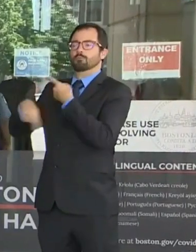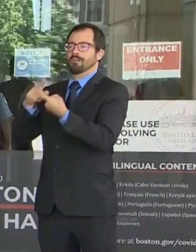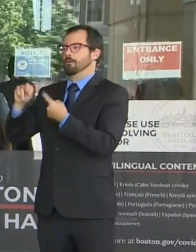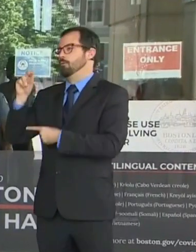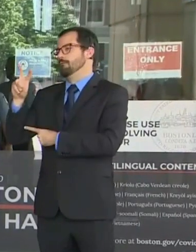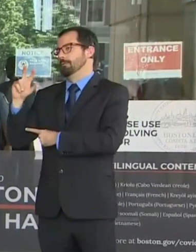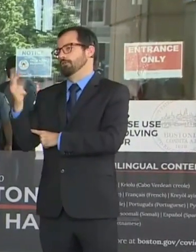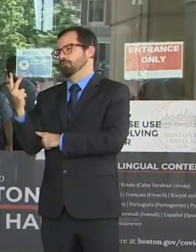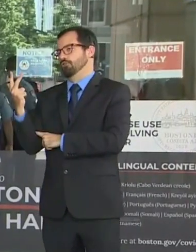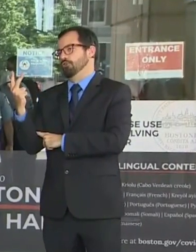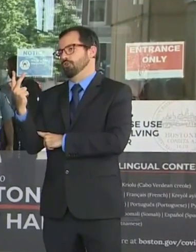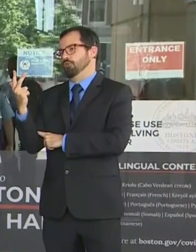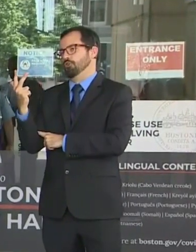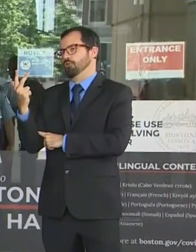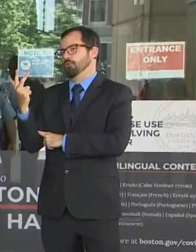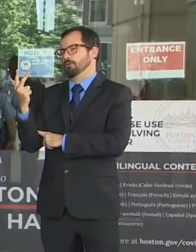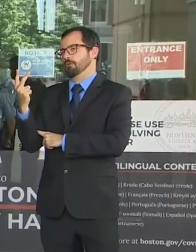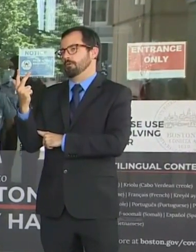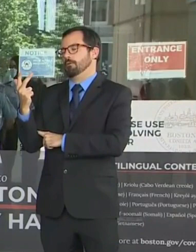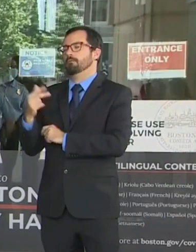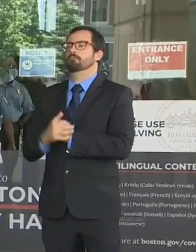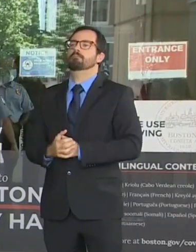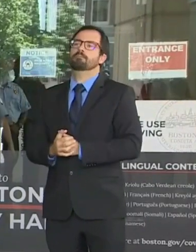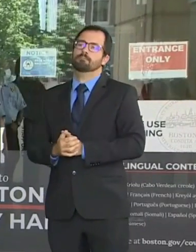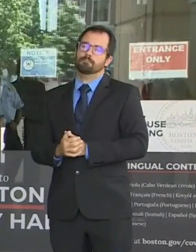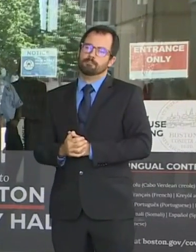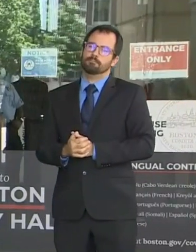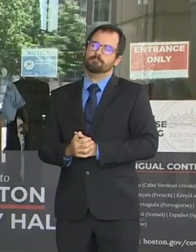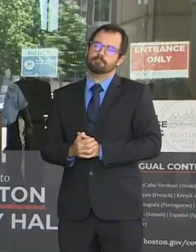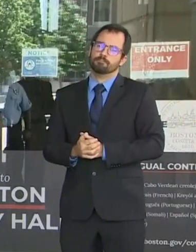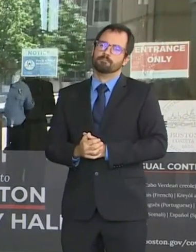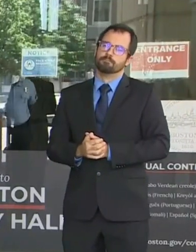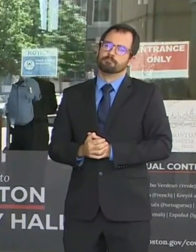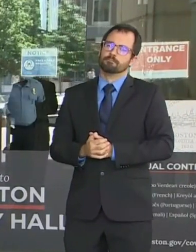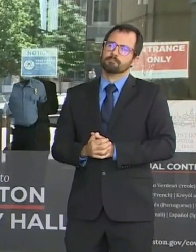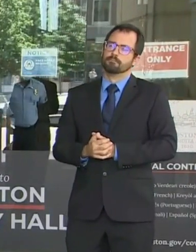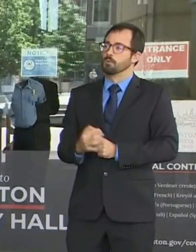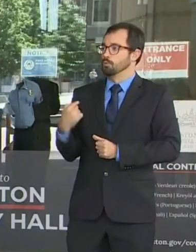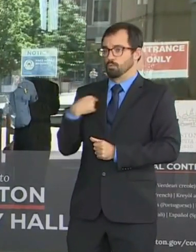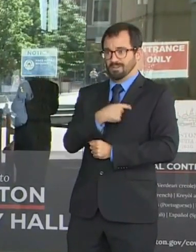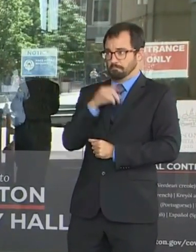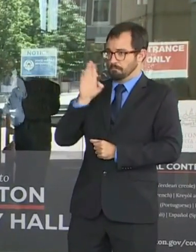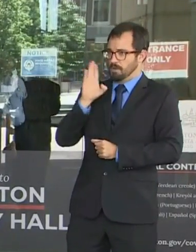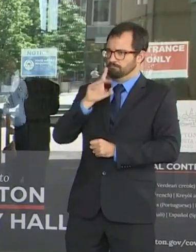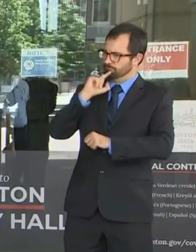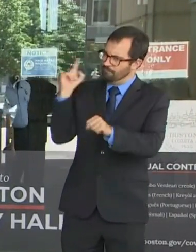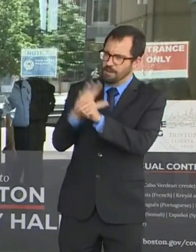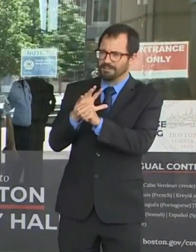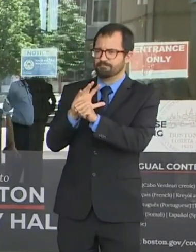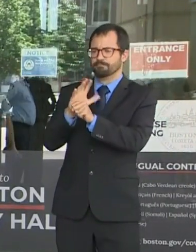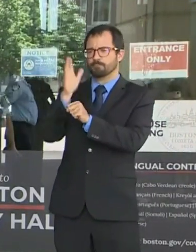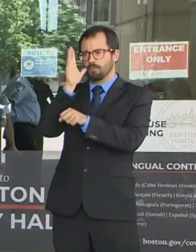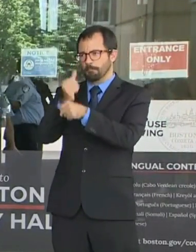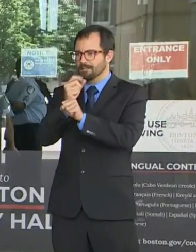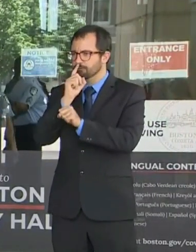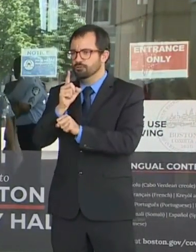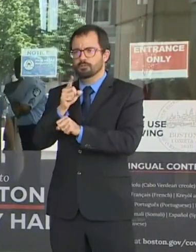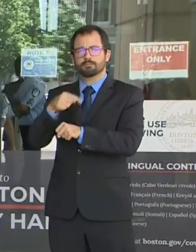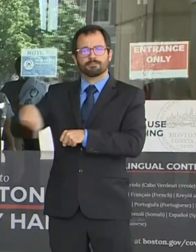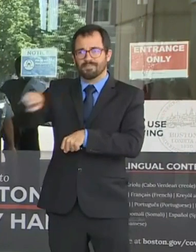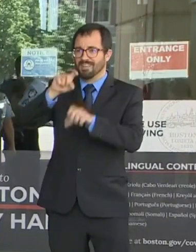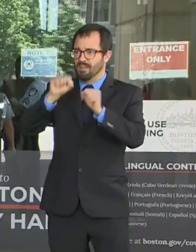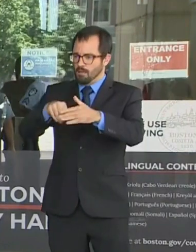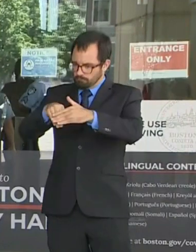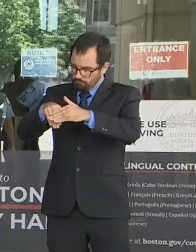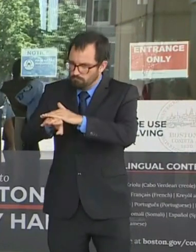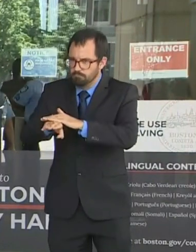We have in-person voting for all elections with safety protocol and PPE. We've moved some polling locations out of our senior